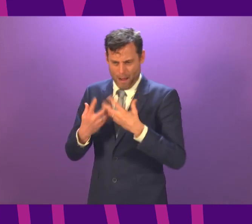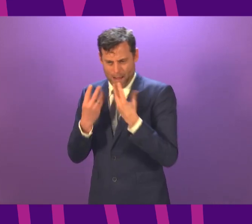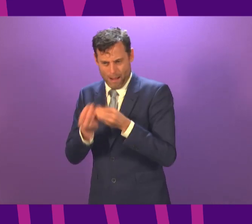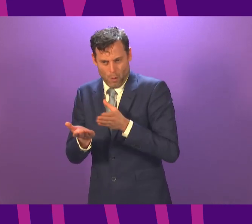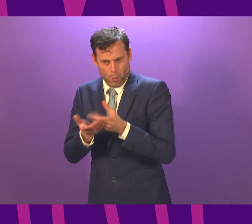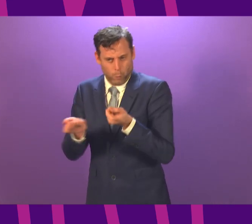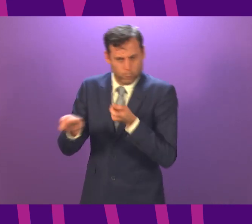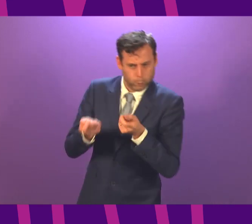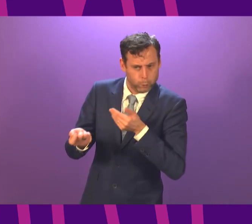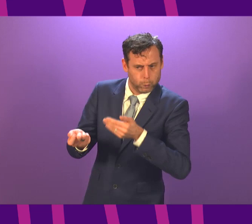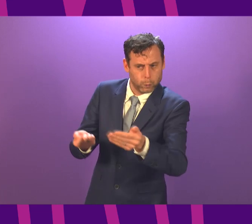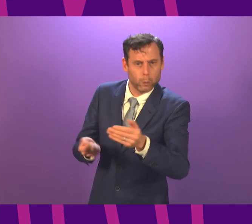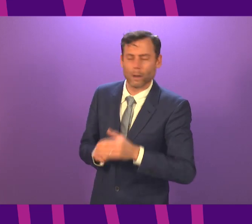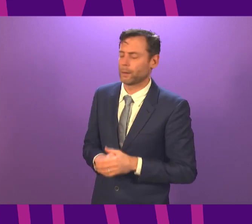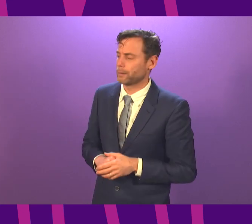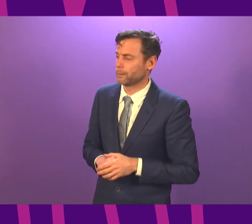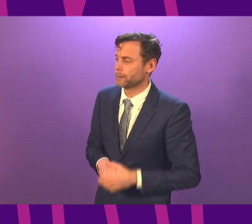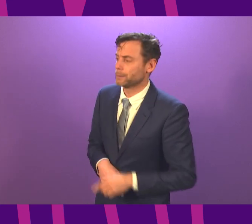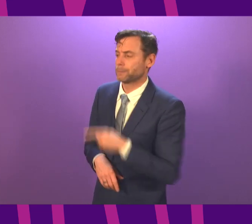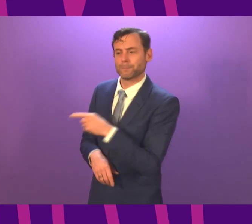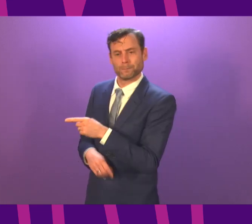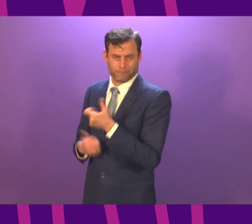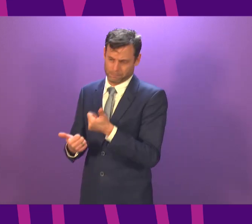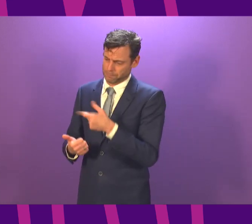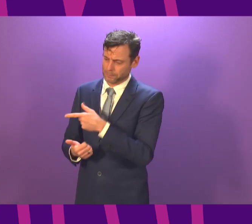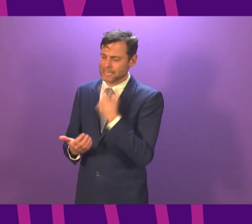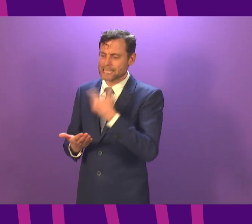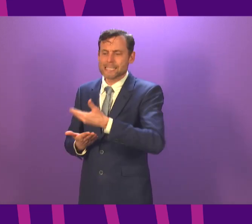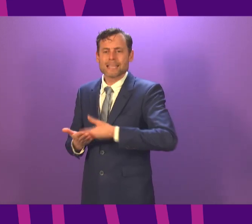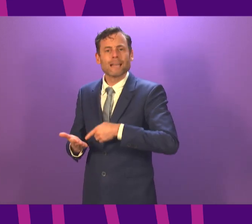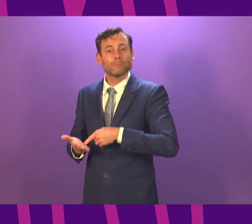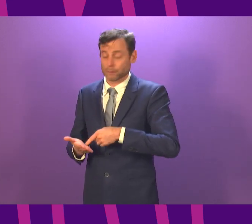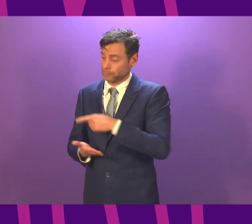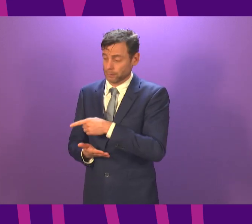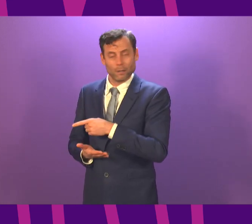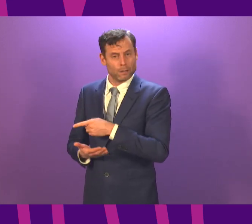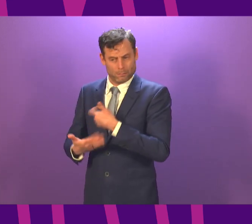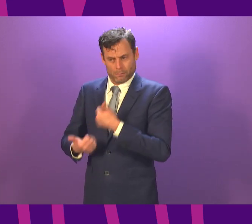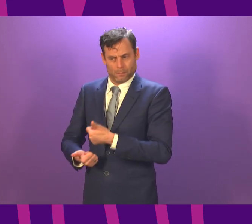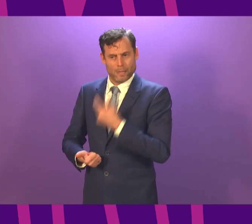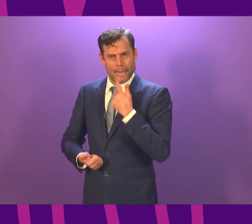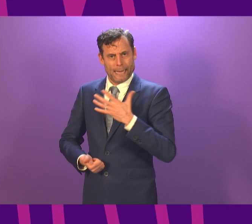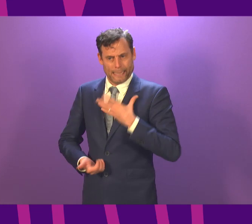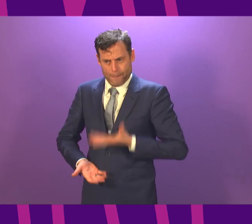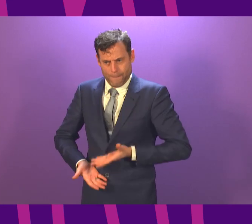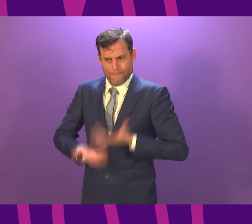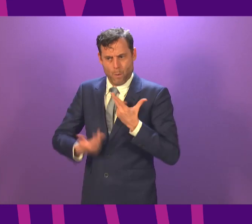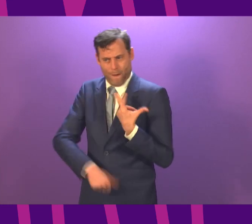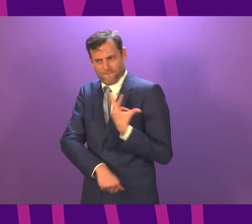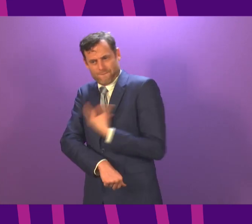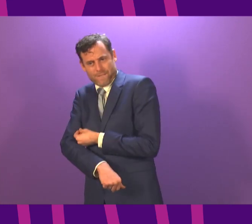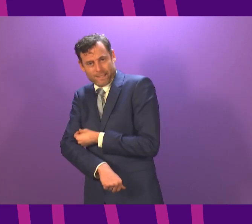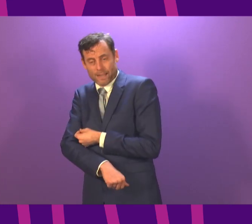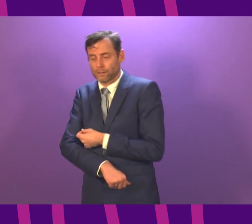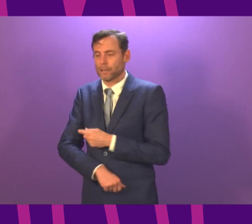fact that the statement today appears to acknowledge that more needs to be done to accelerate vaccination for teachers and other school staff.